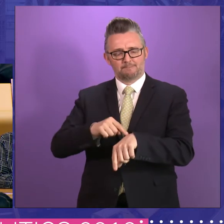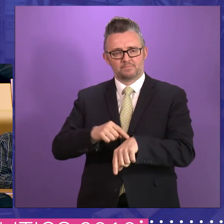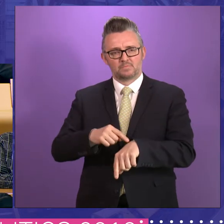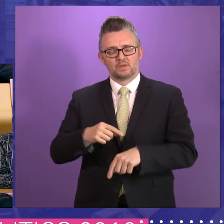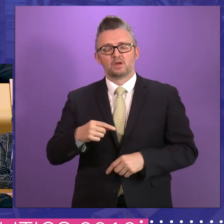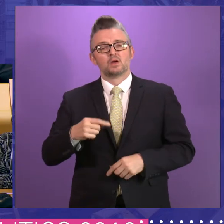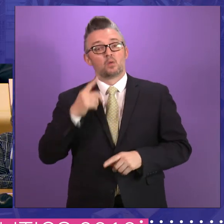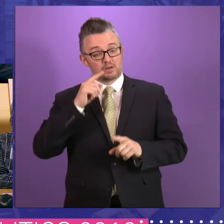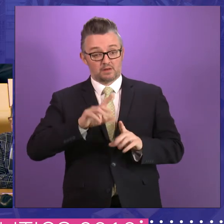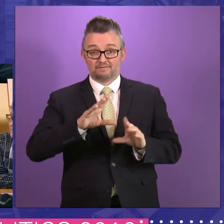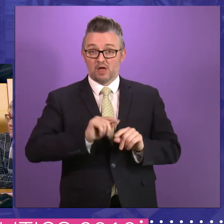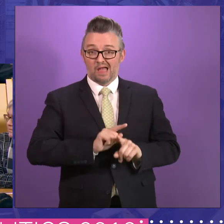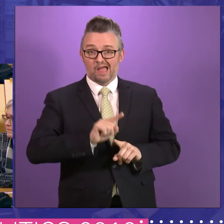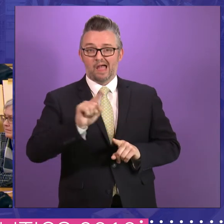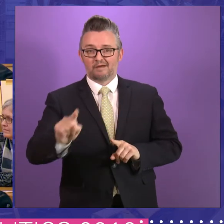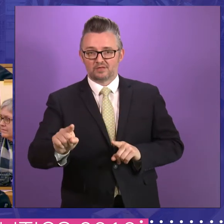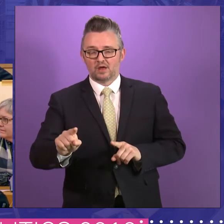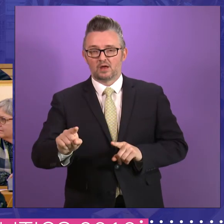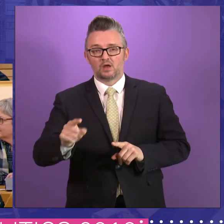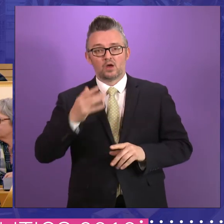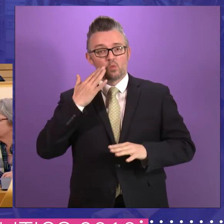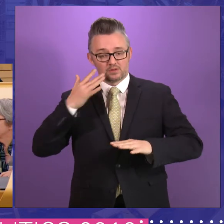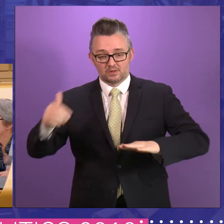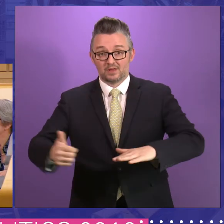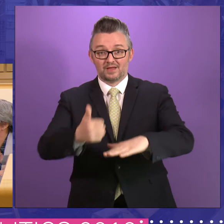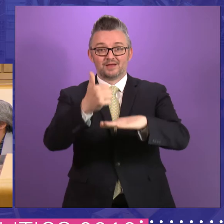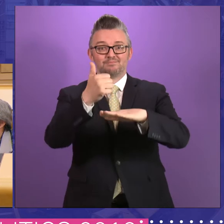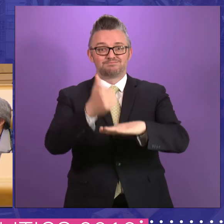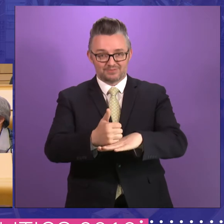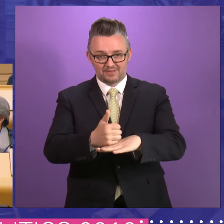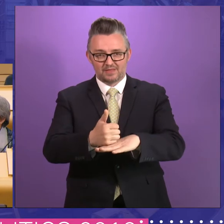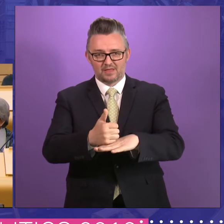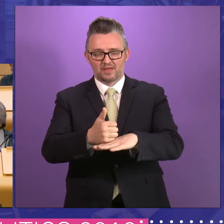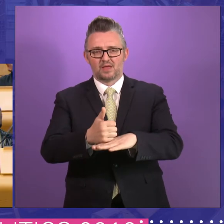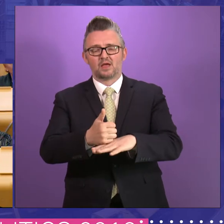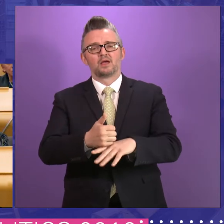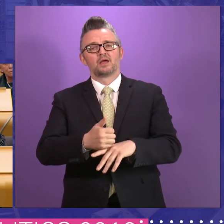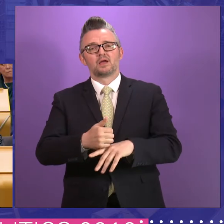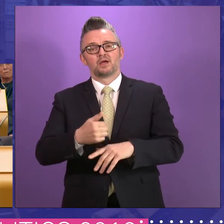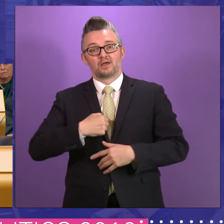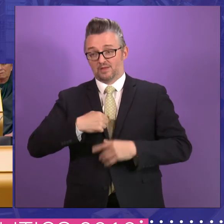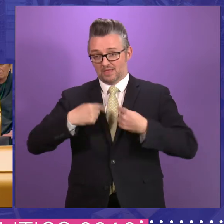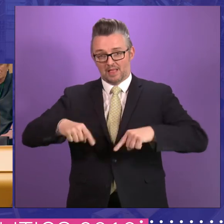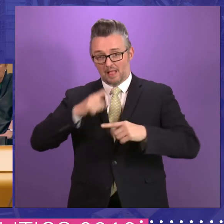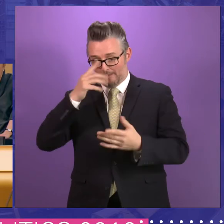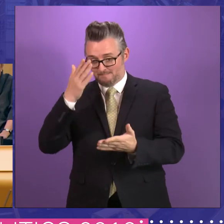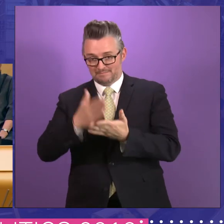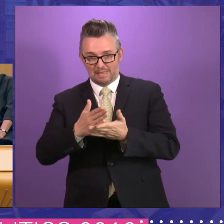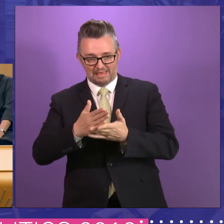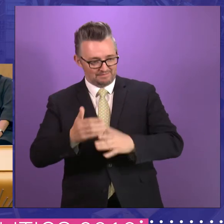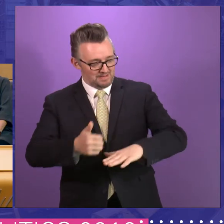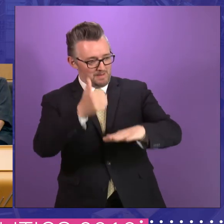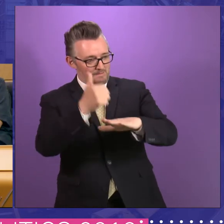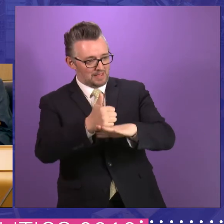afterwards, it was the implementation of that. And I think what we believed was being implemented and